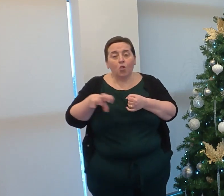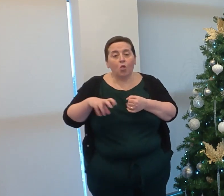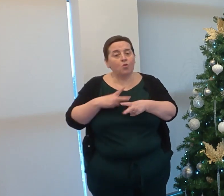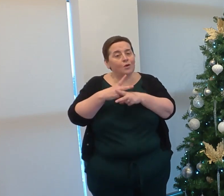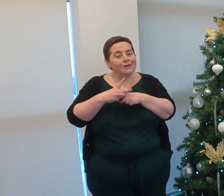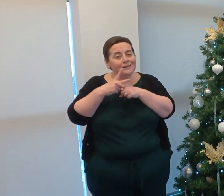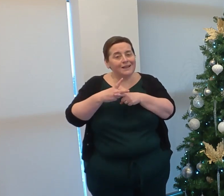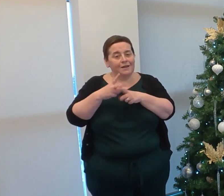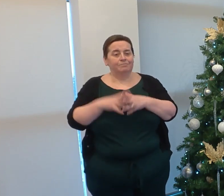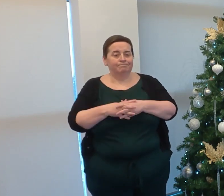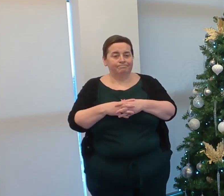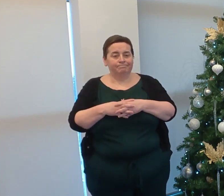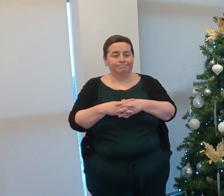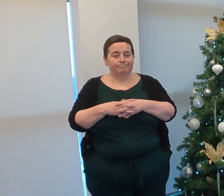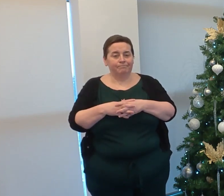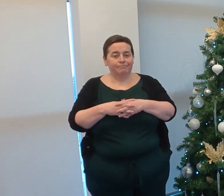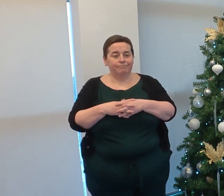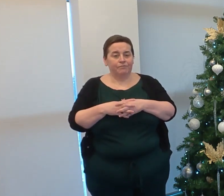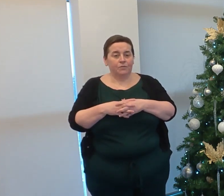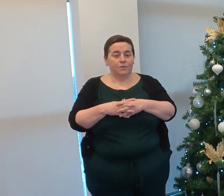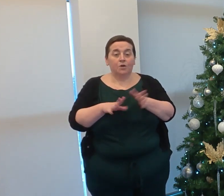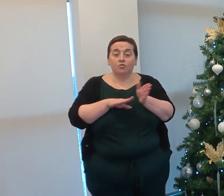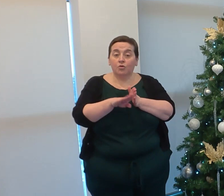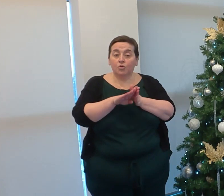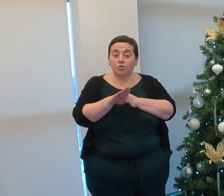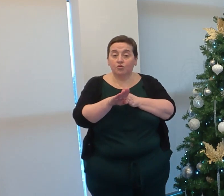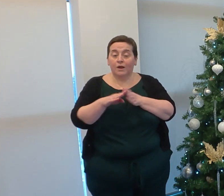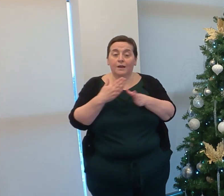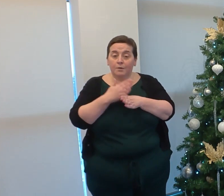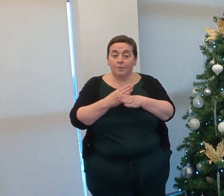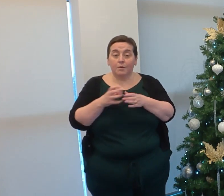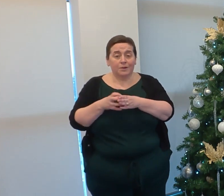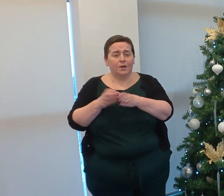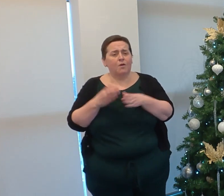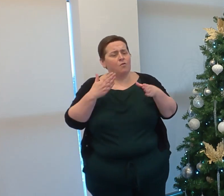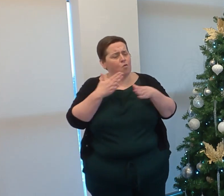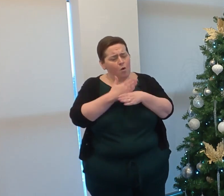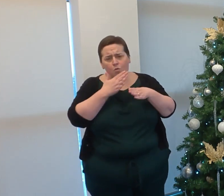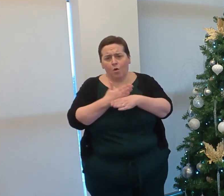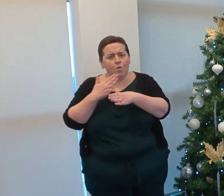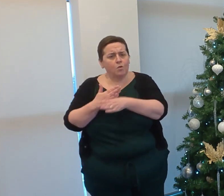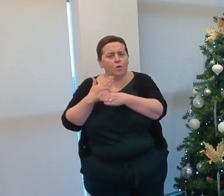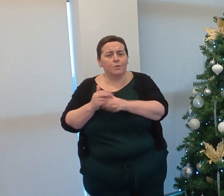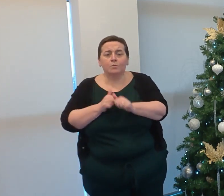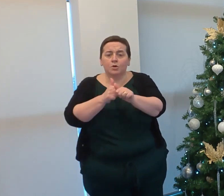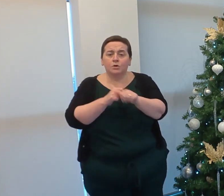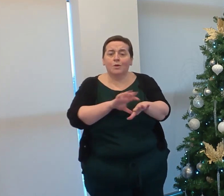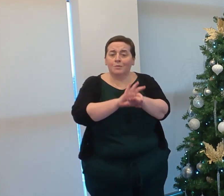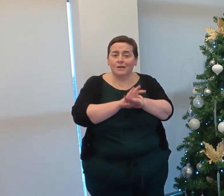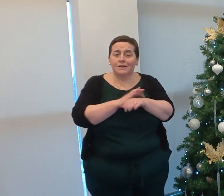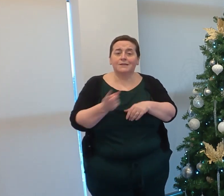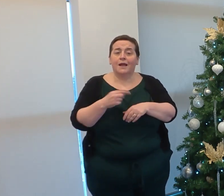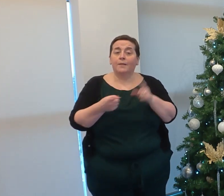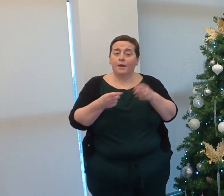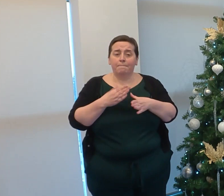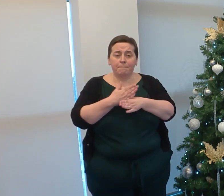local care providers. The training and employment team have worked tirelessly to support modern apprentices and their